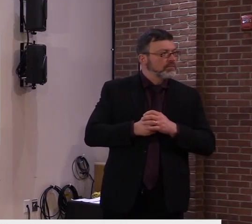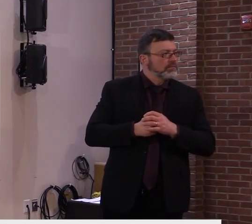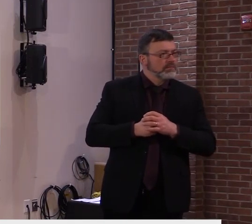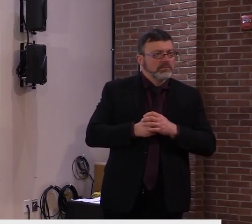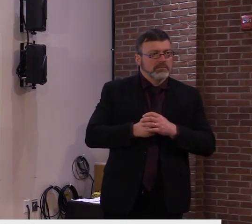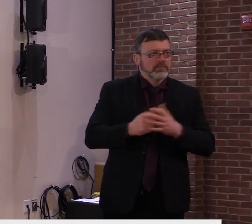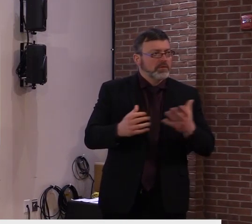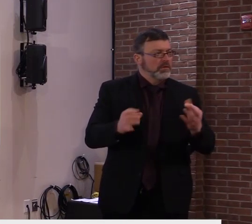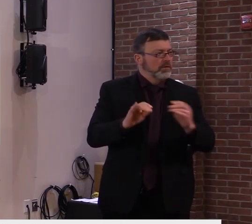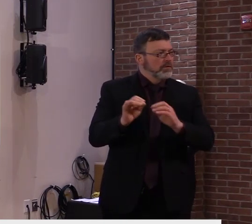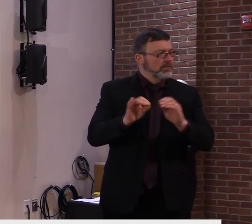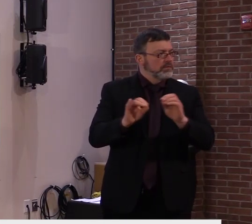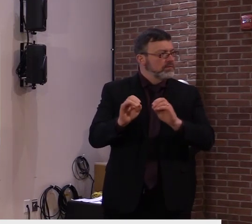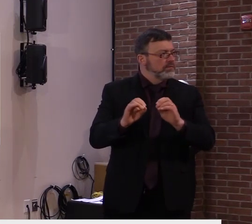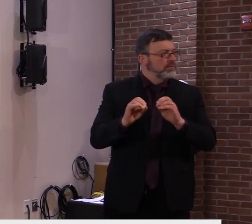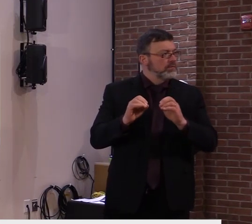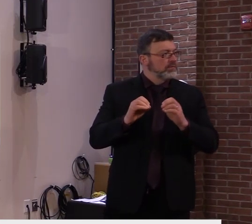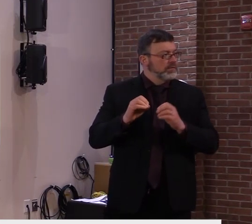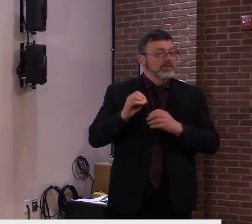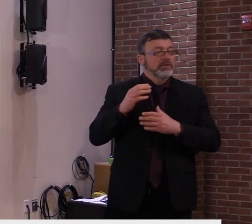Cameron, St. Alden's Messenger.